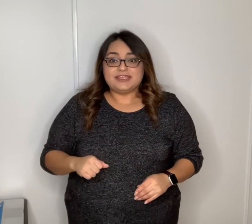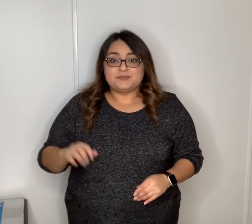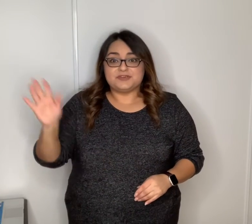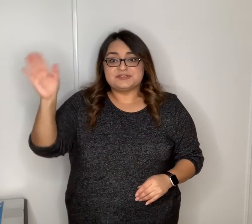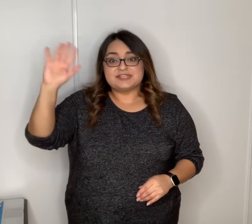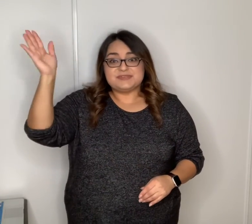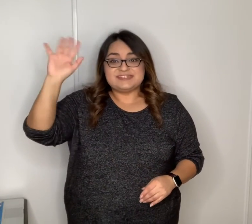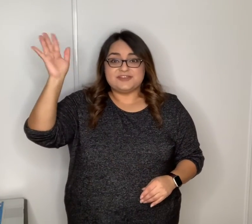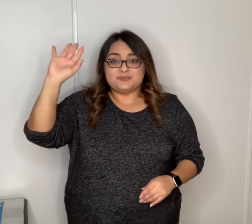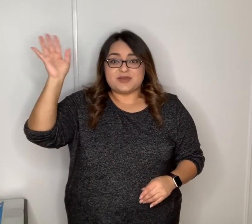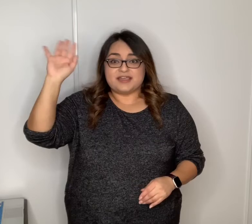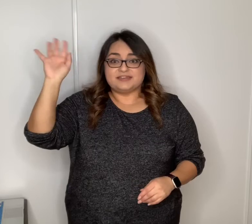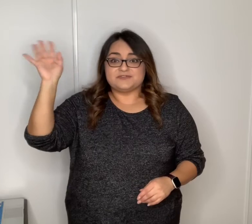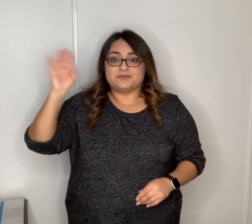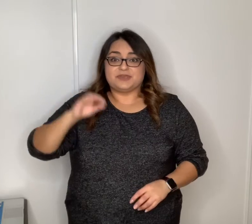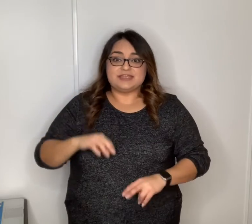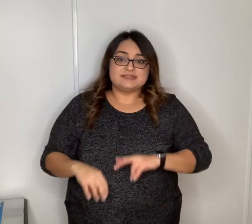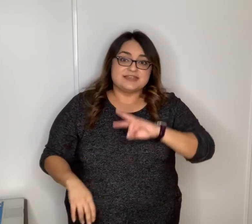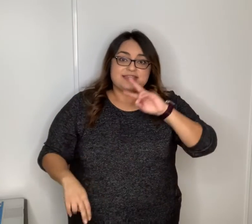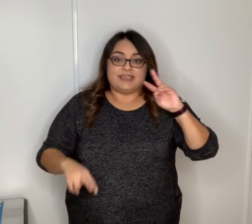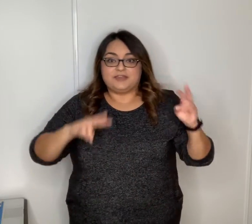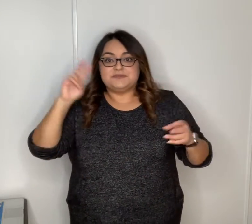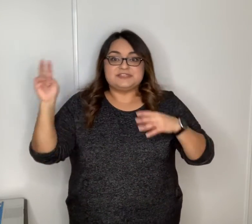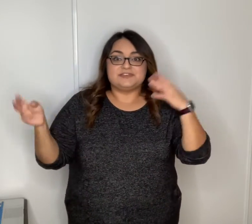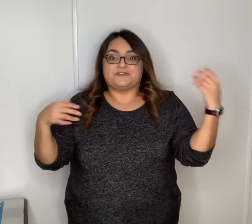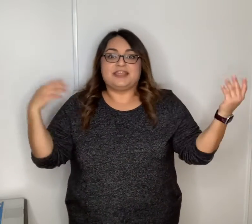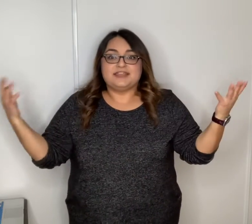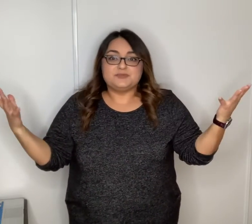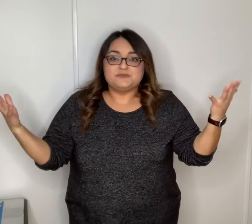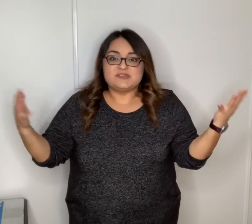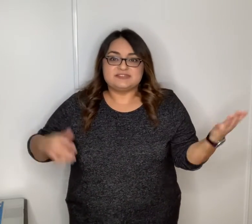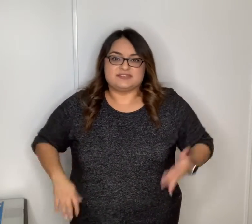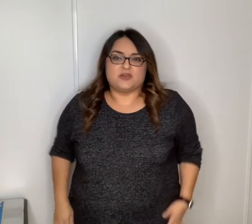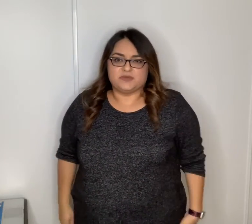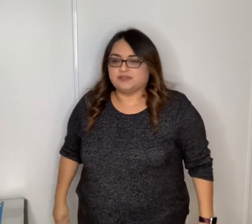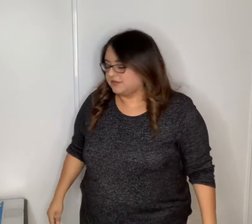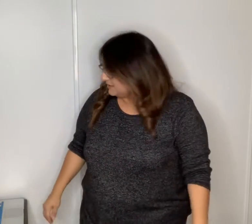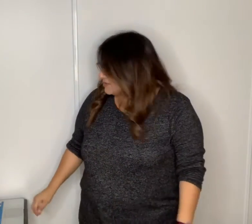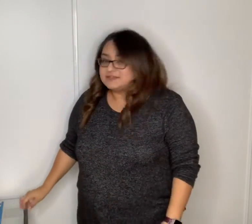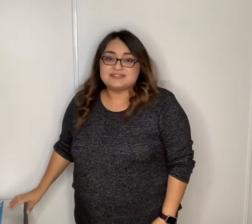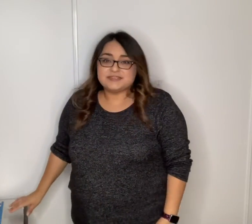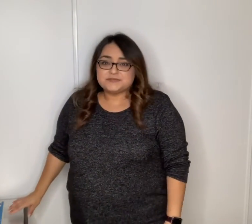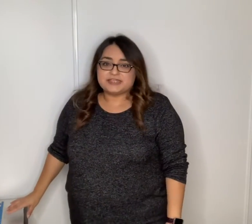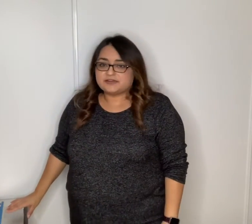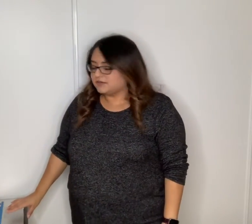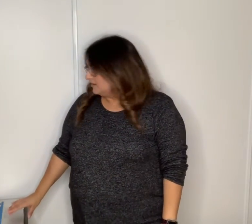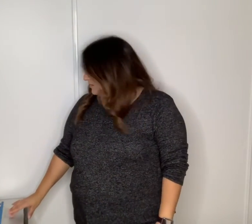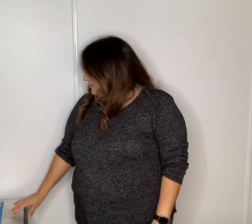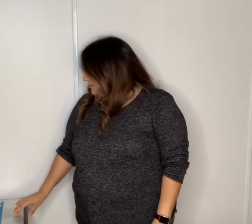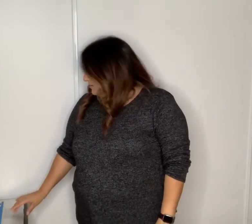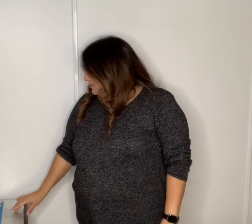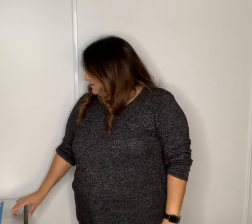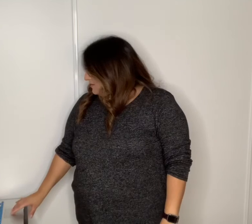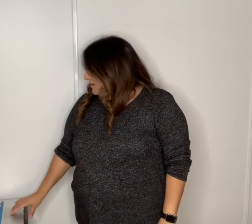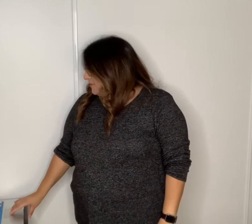it but you're just gonna be saying goodbye in different ways and using different hand movements to go with it okay it's called see you later um